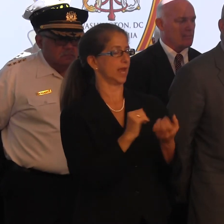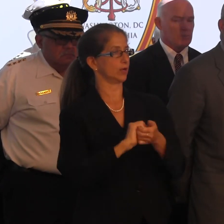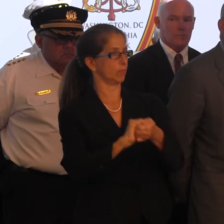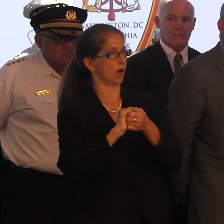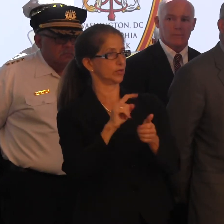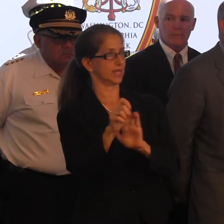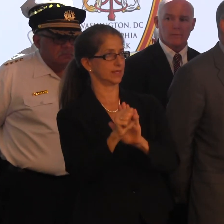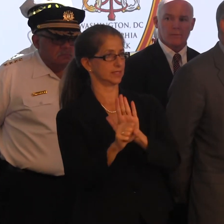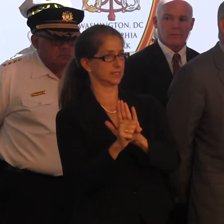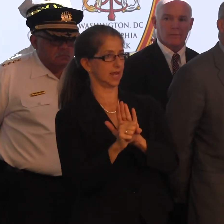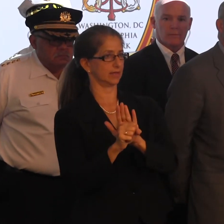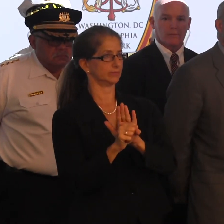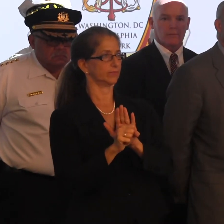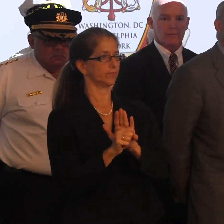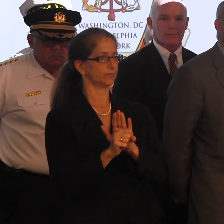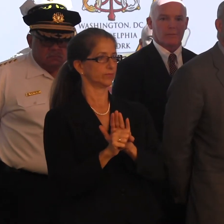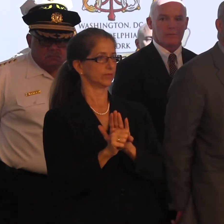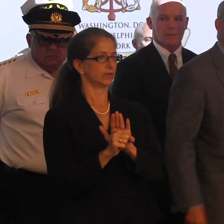the state.